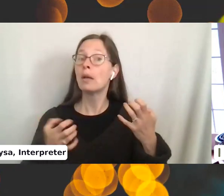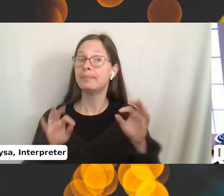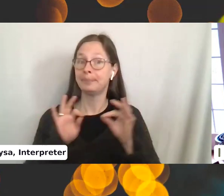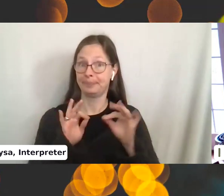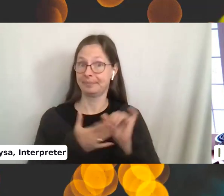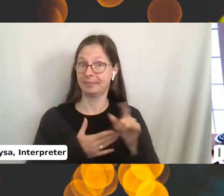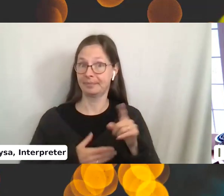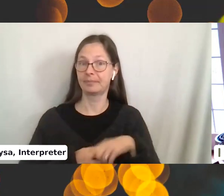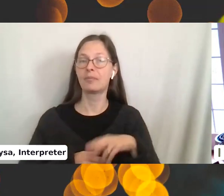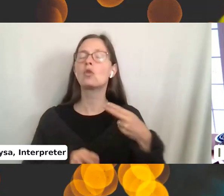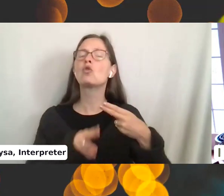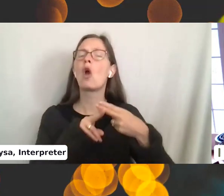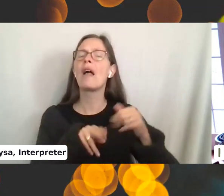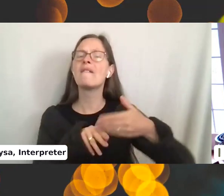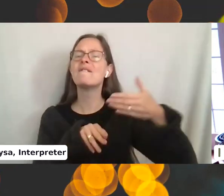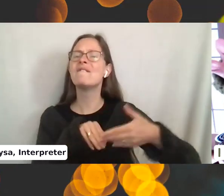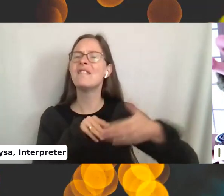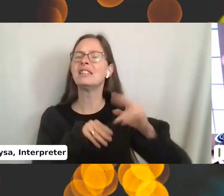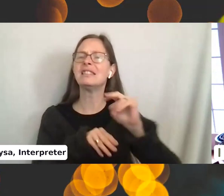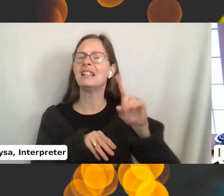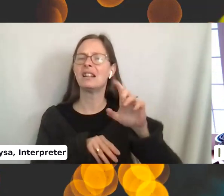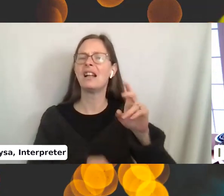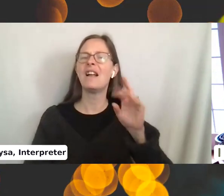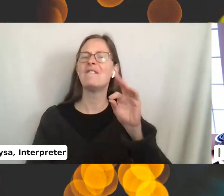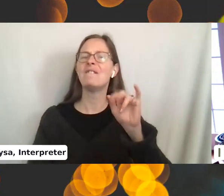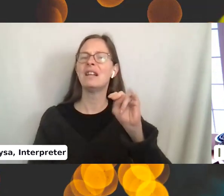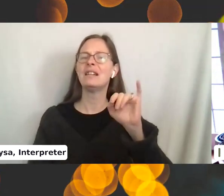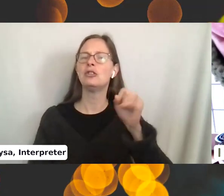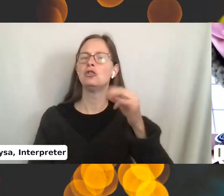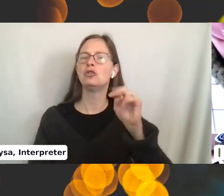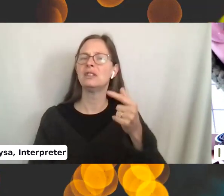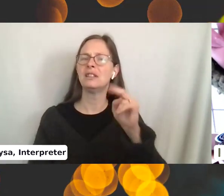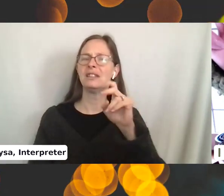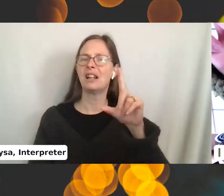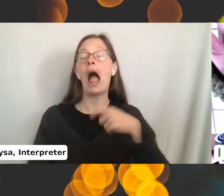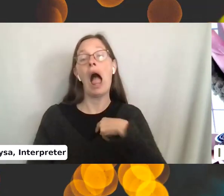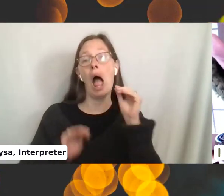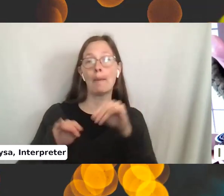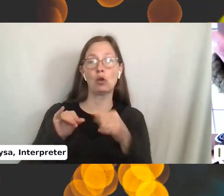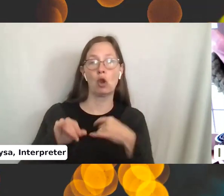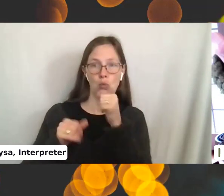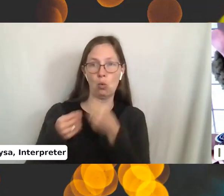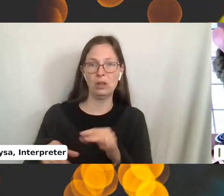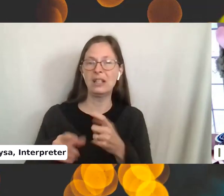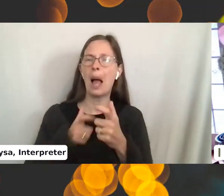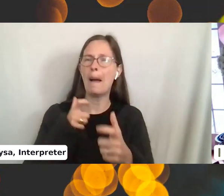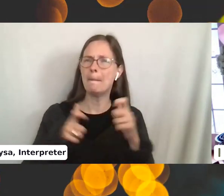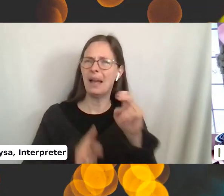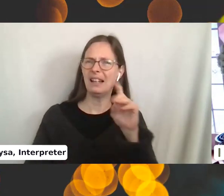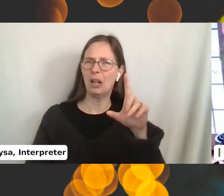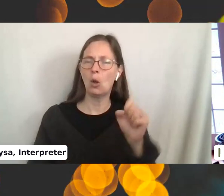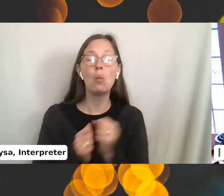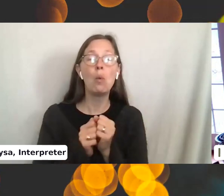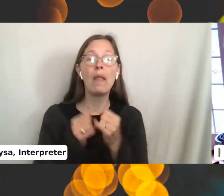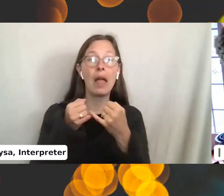is, um, a finishing needle. See, I just, I throw yarn in it so that I don't lose it, but it's just, it's a big fat needle with a slightly pointed end.